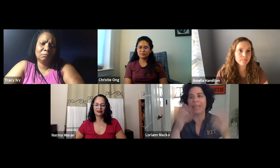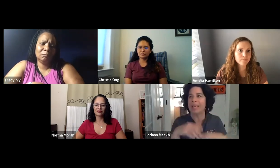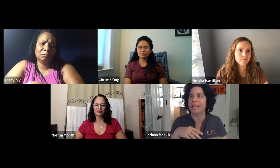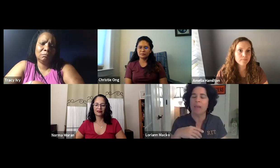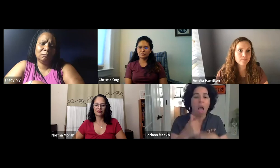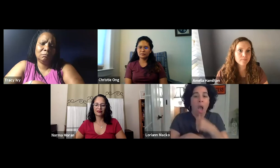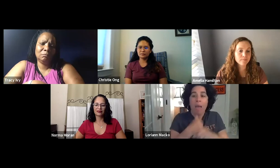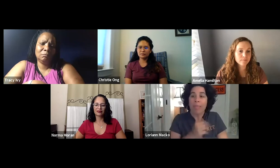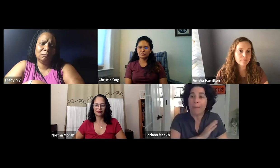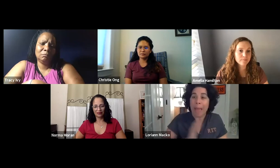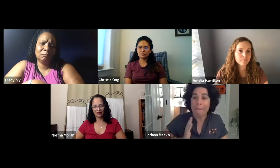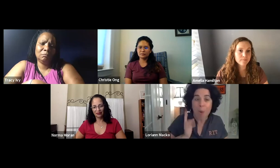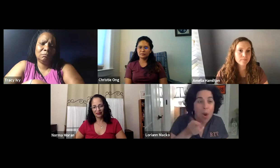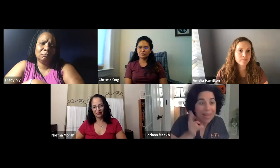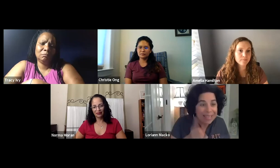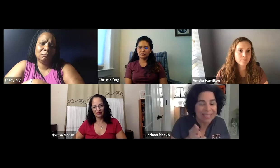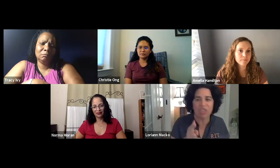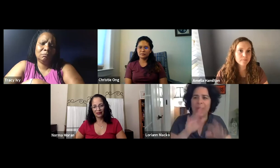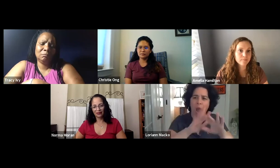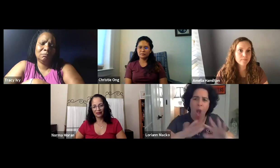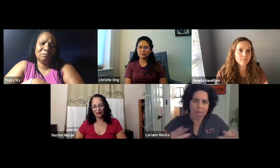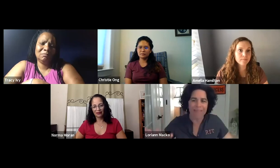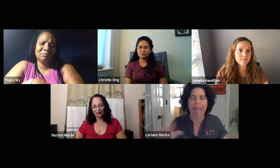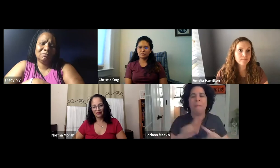diversity, alumni board history.